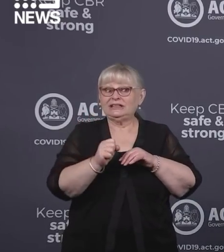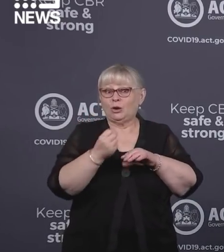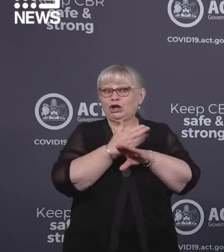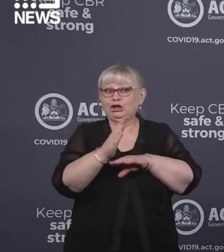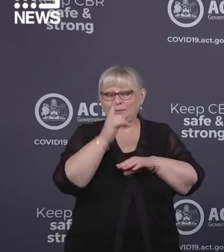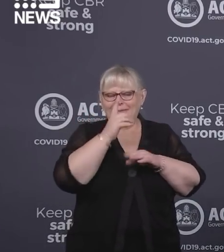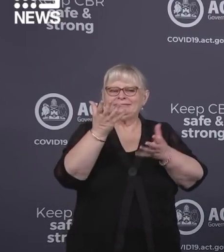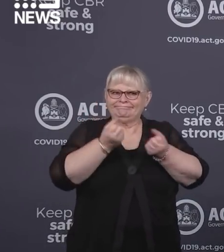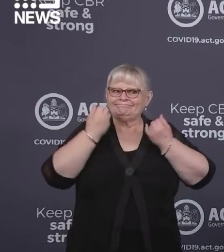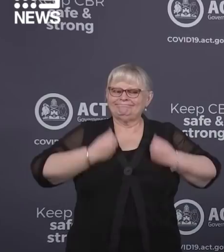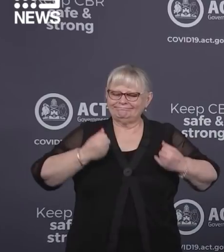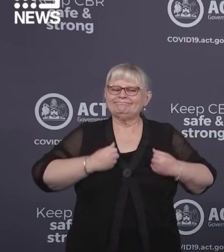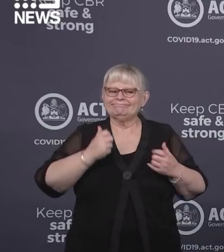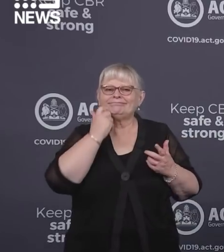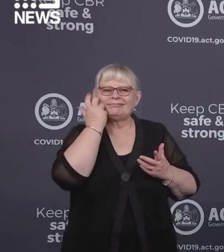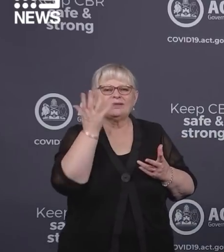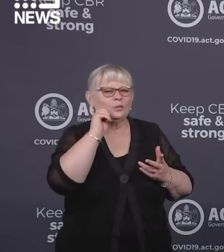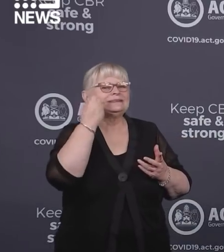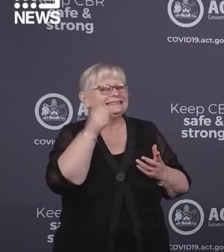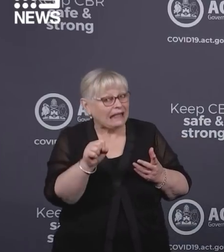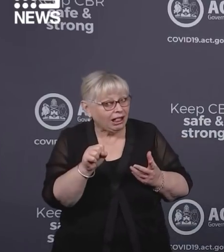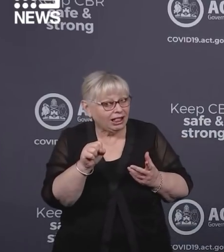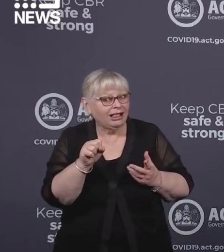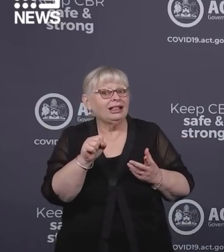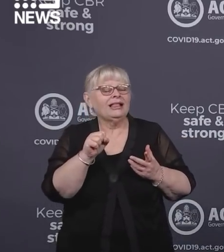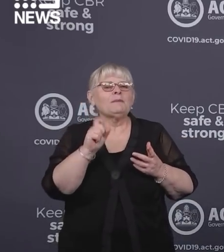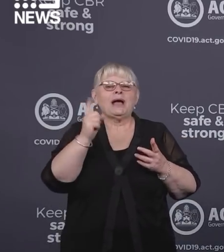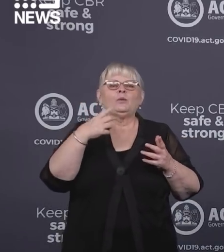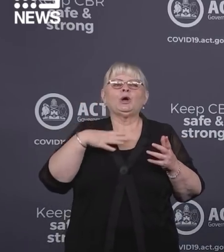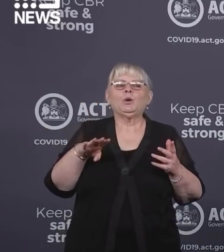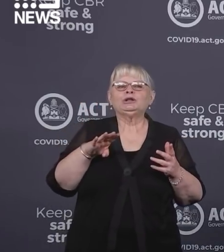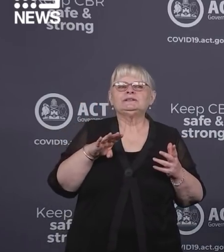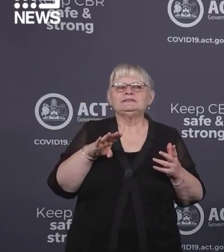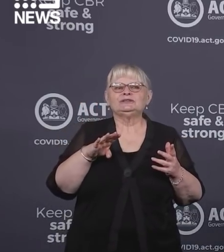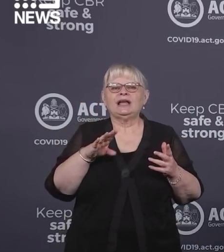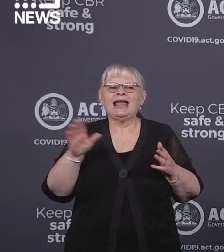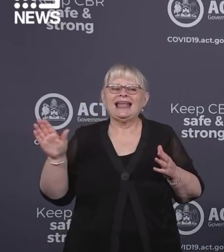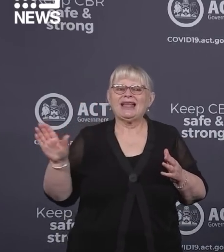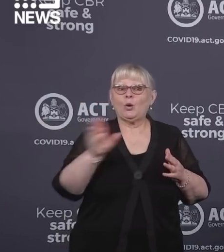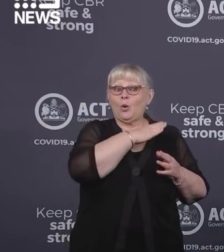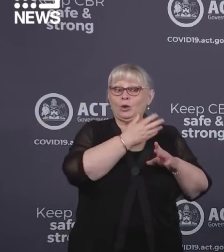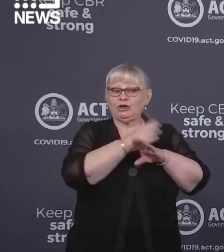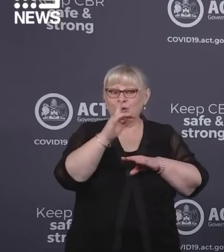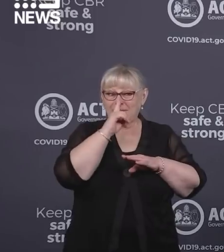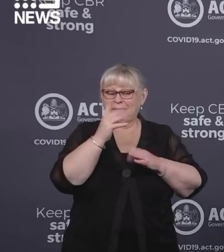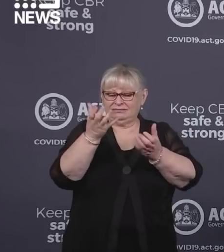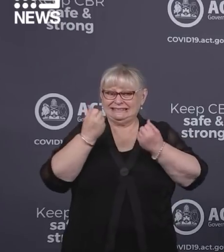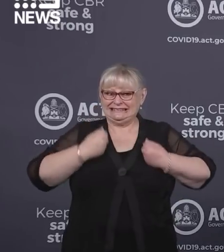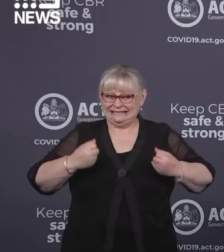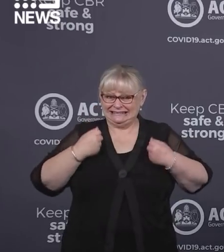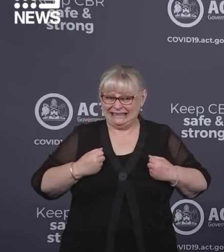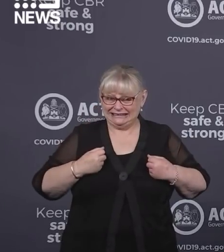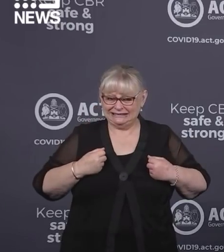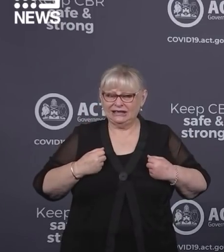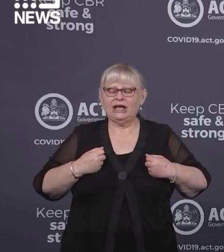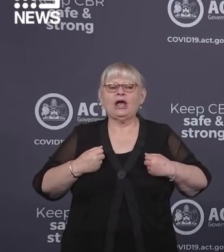in the days ahead. And what we're striving for is that all of those new cases are not